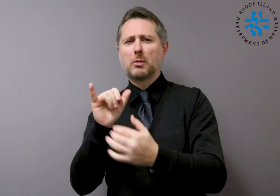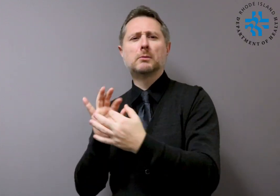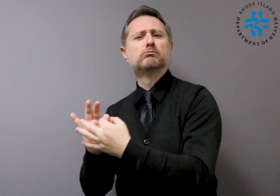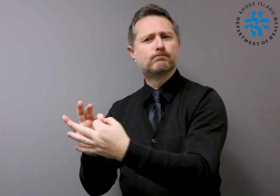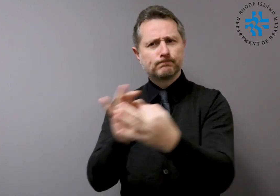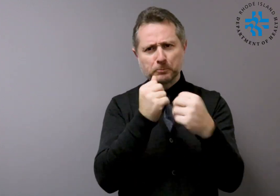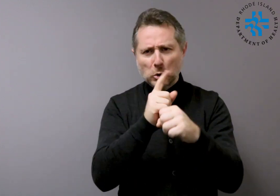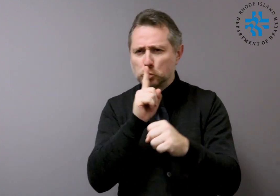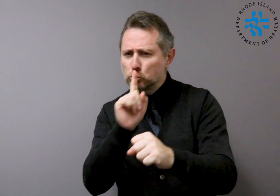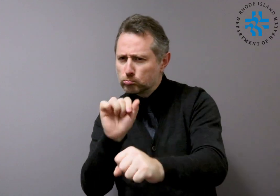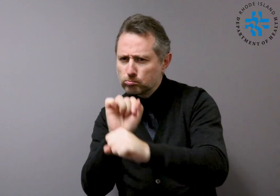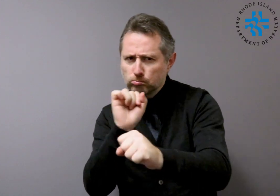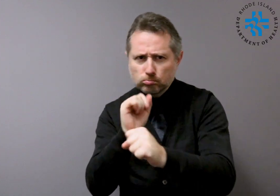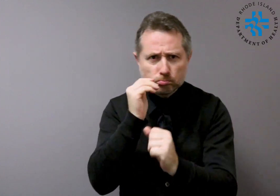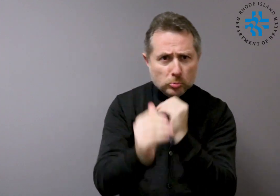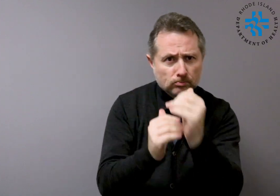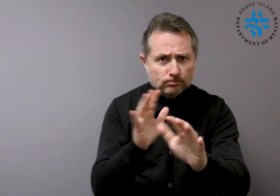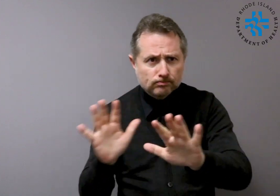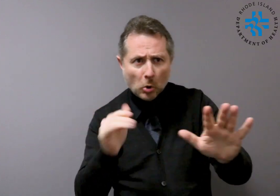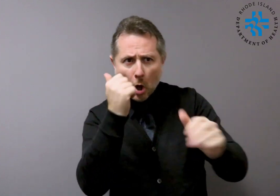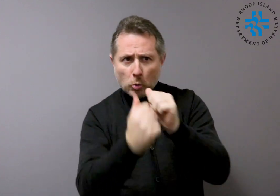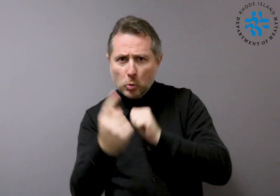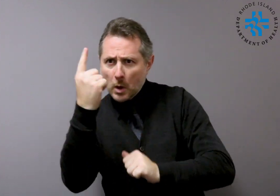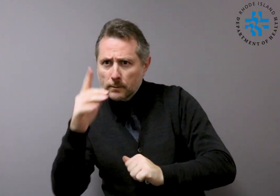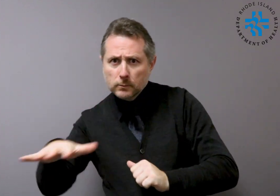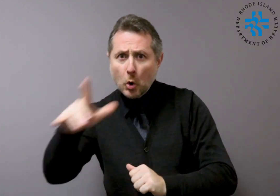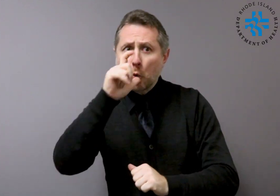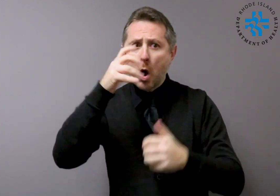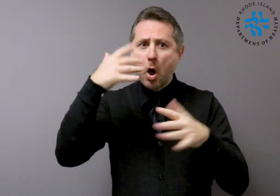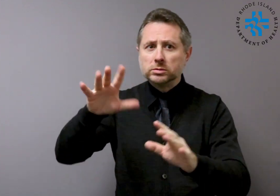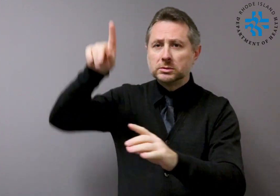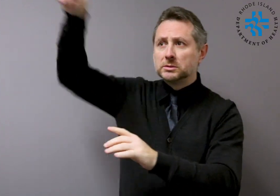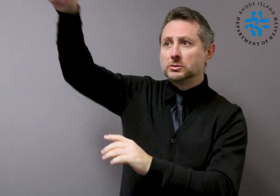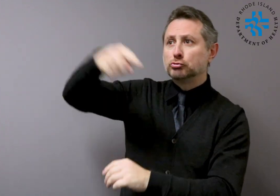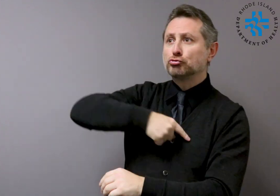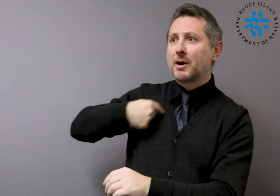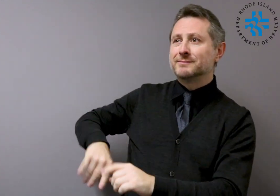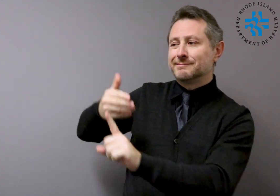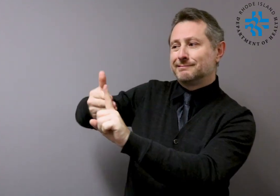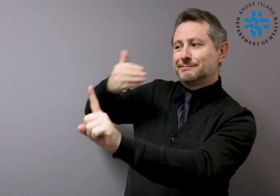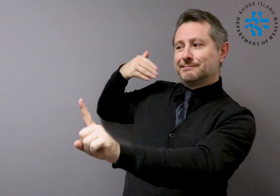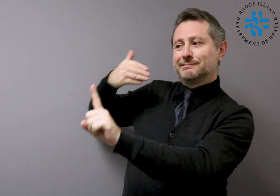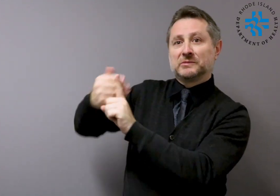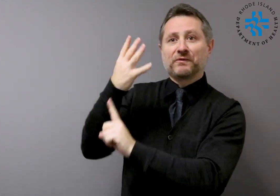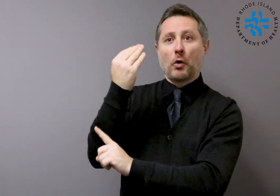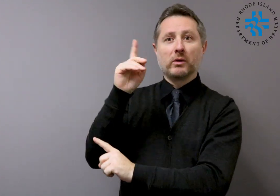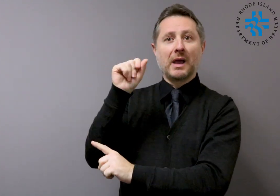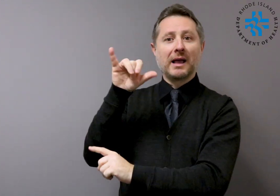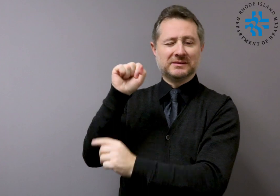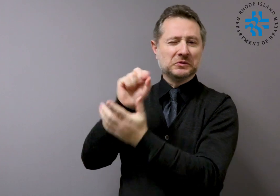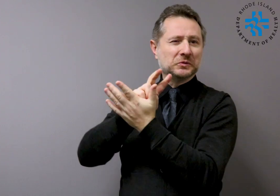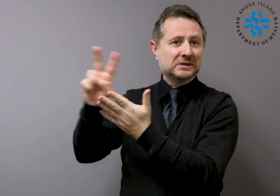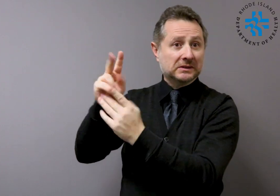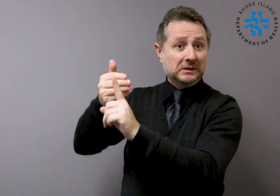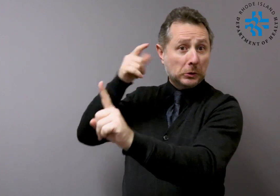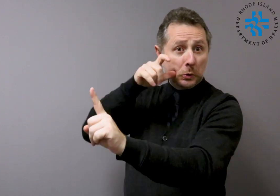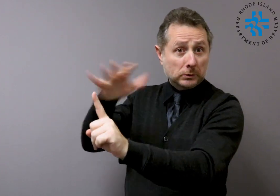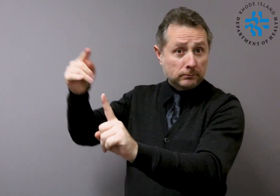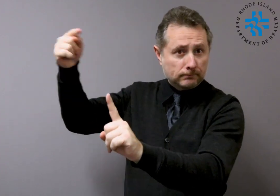symptoms for 14 days and is limiting their movement. People in this situation are being instructed to not attend work